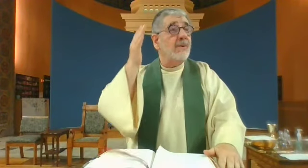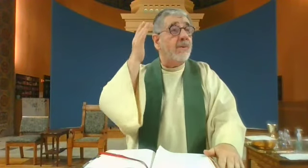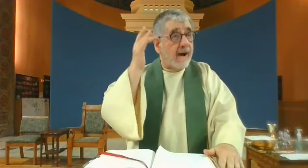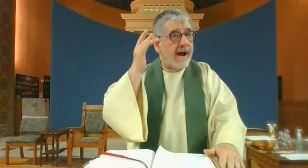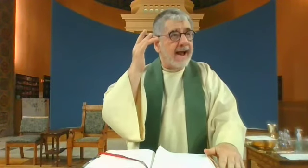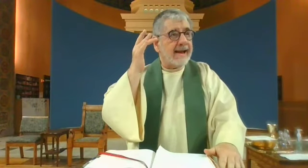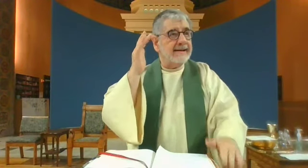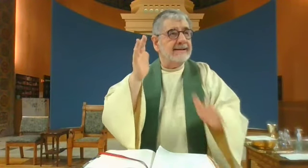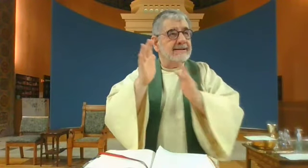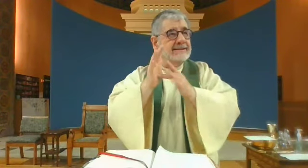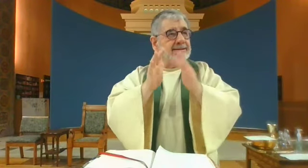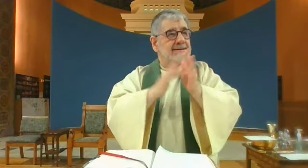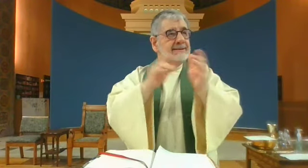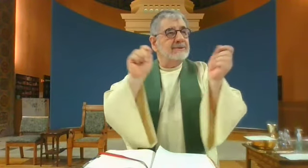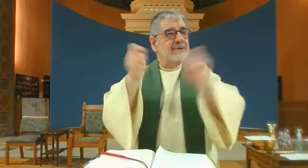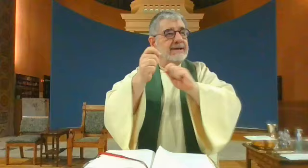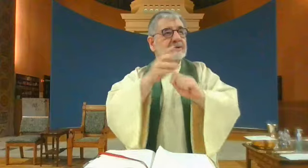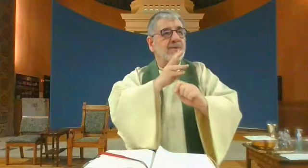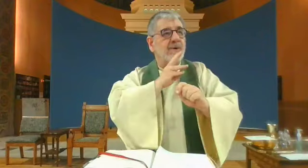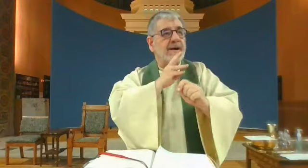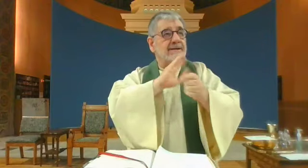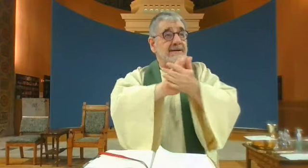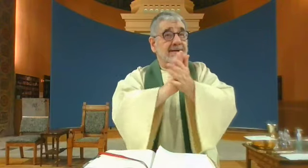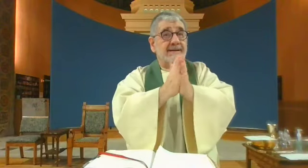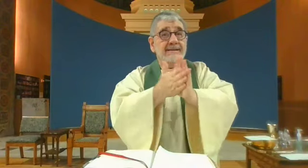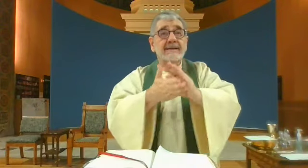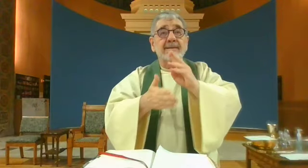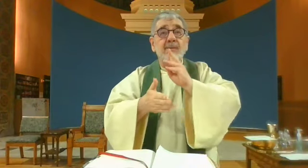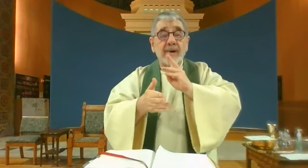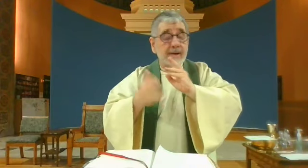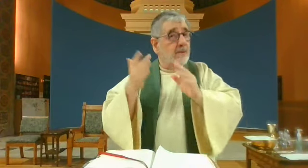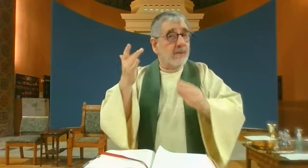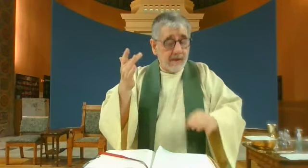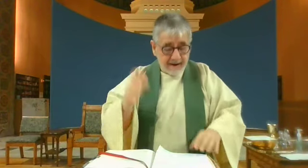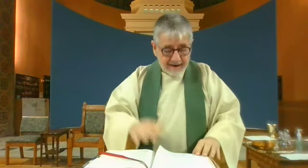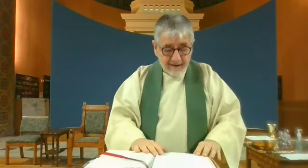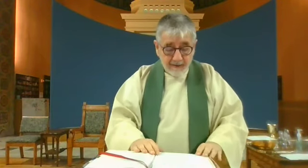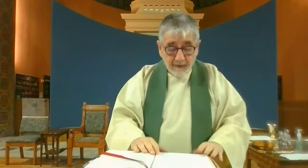why? Why did Jesus change the water into wine?